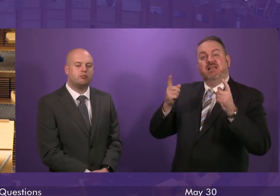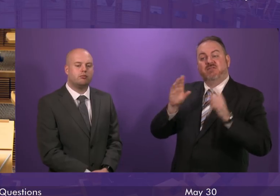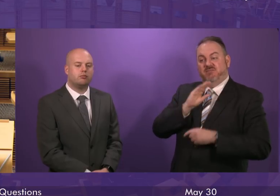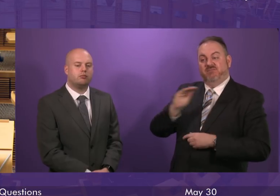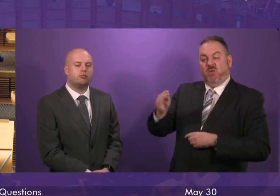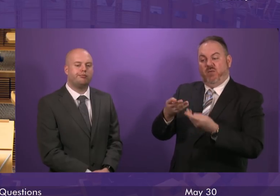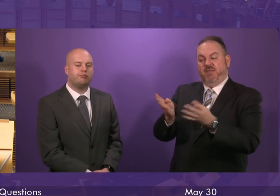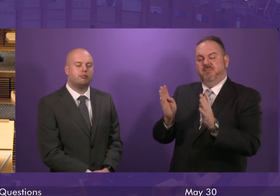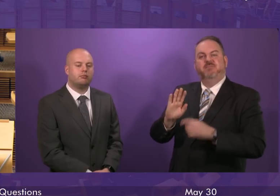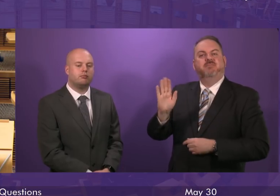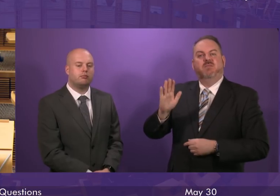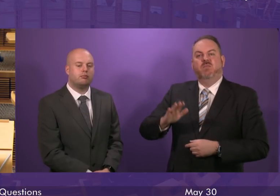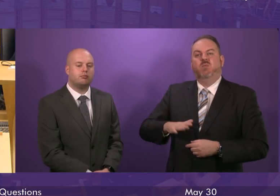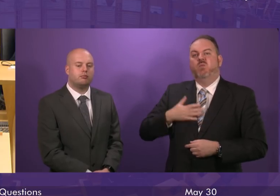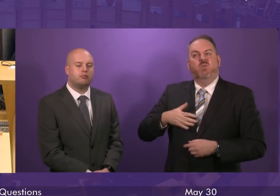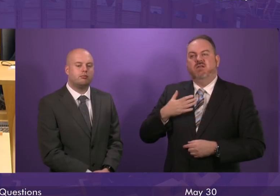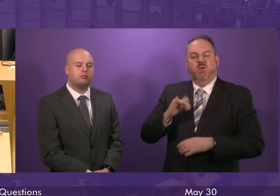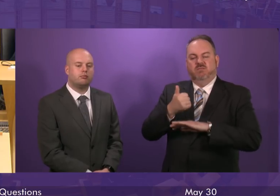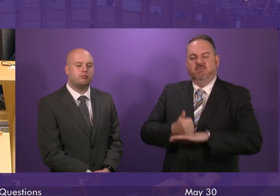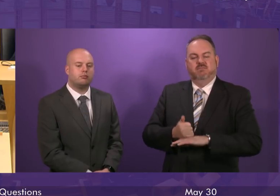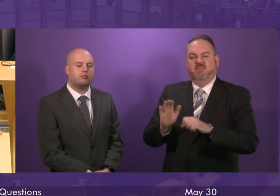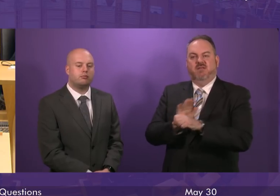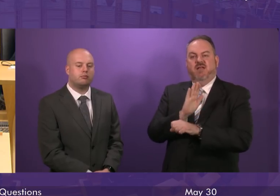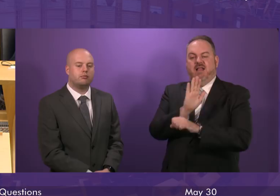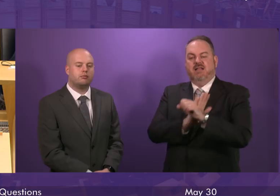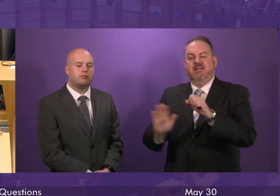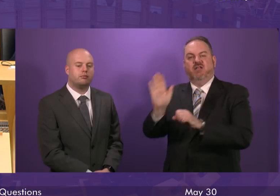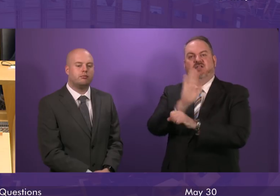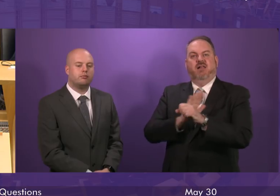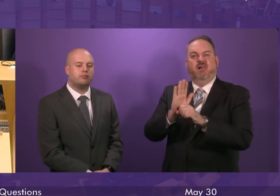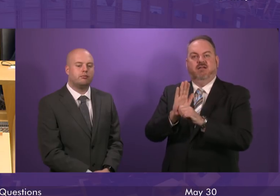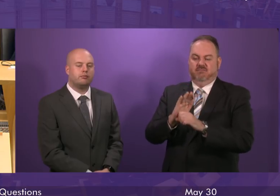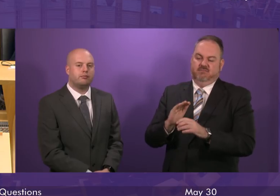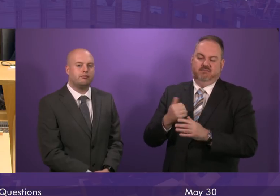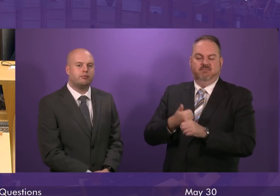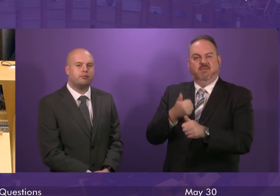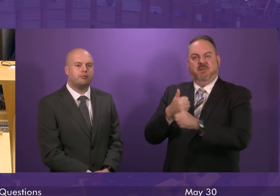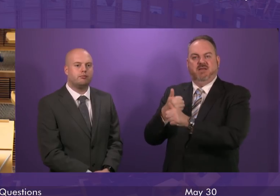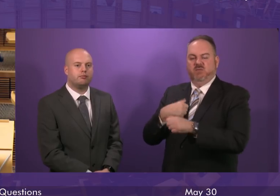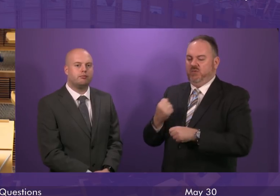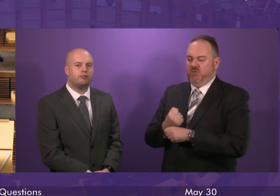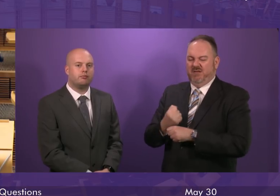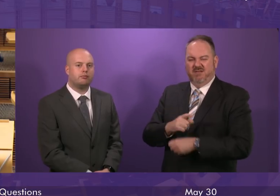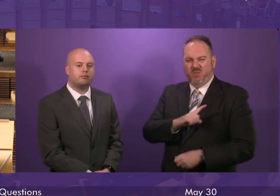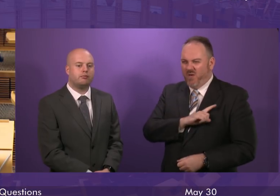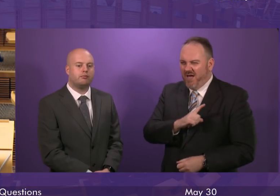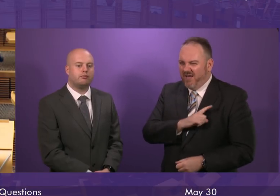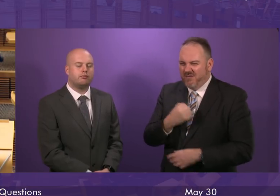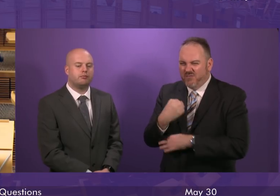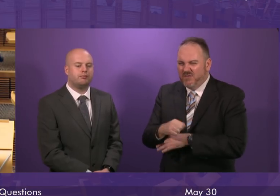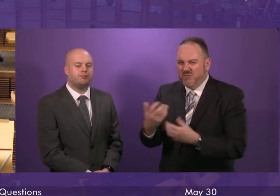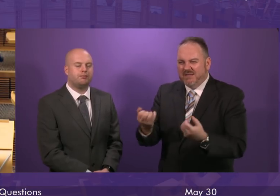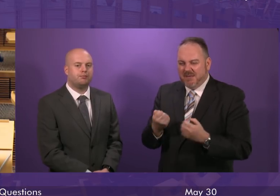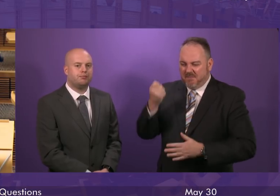we don't do nationalisation. First Minister, why is the Scottish Government ruling out purchasing